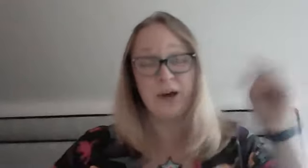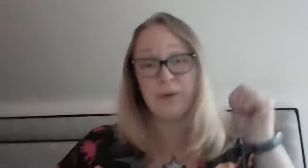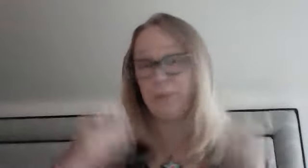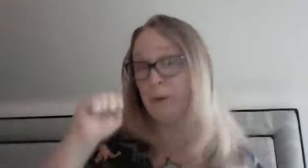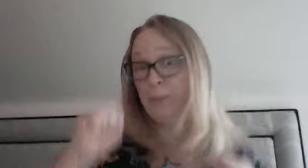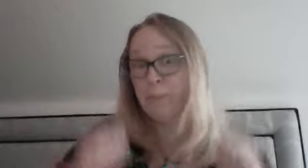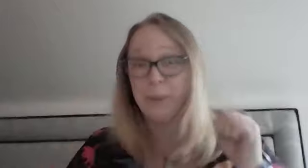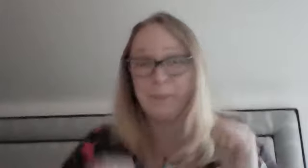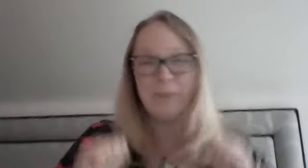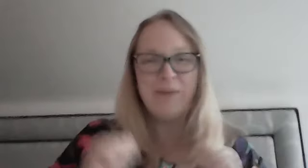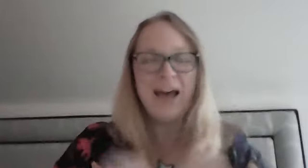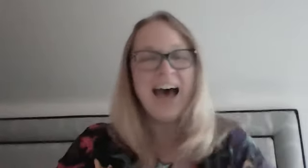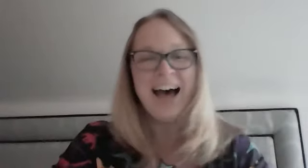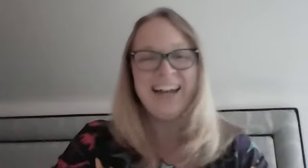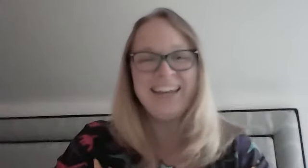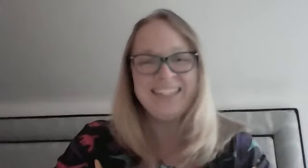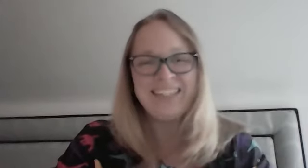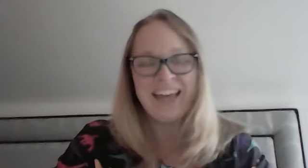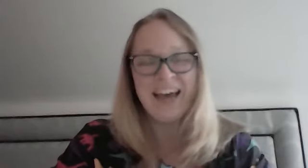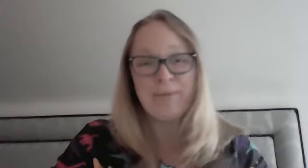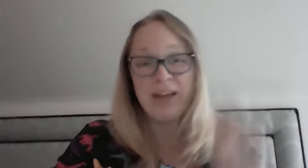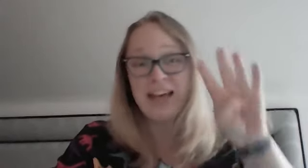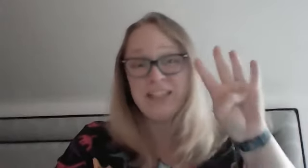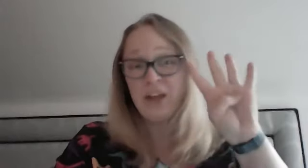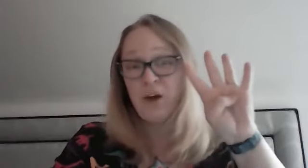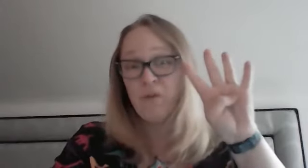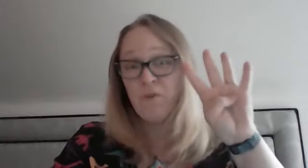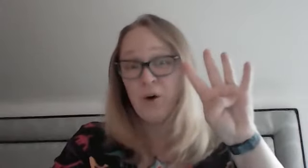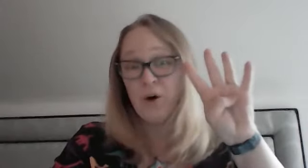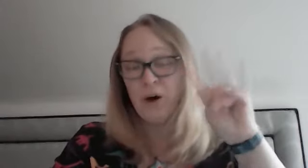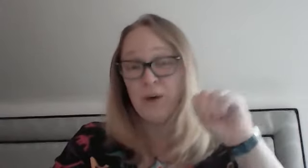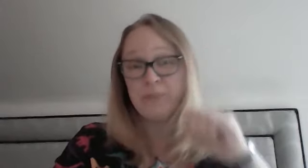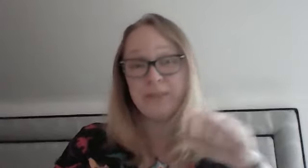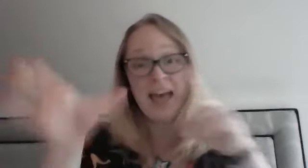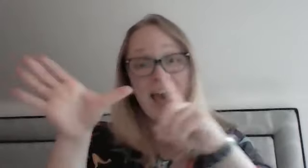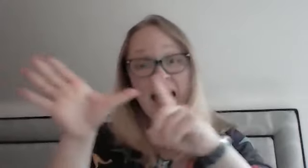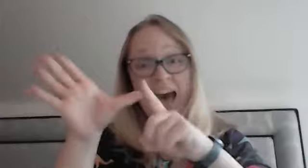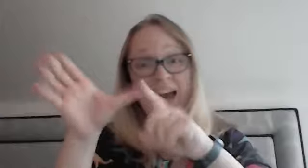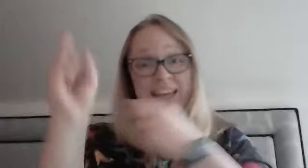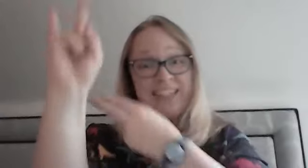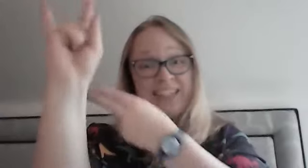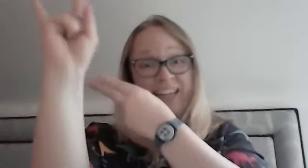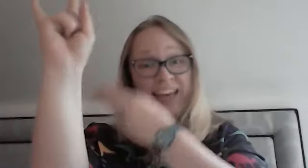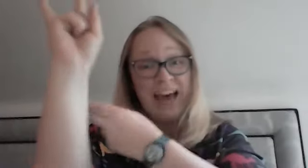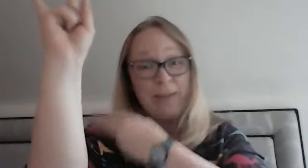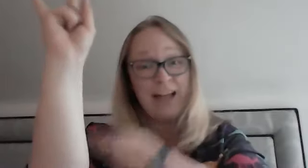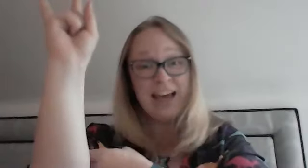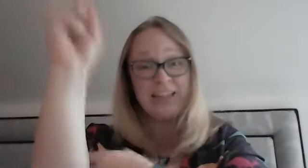go bump, bump, bump. Alice, the camel has four humps. Alice, the camel has